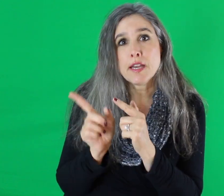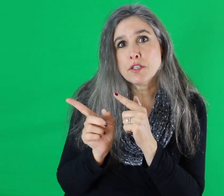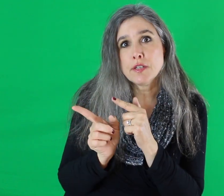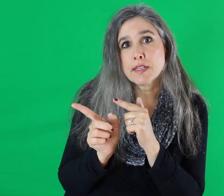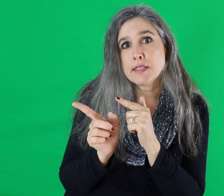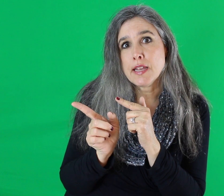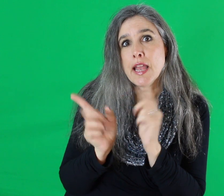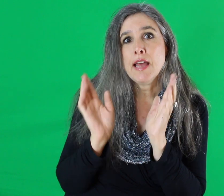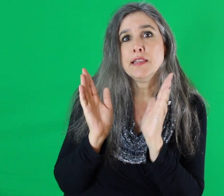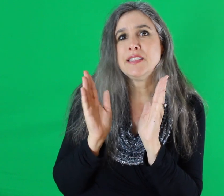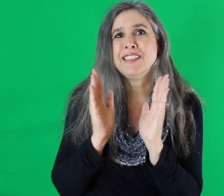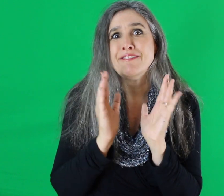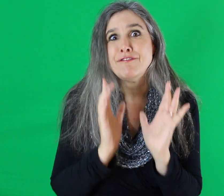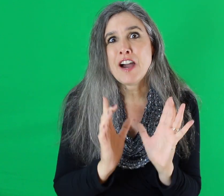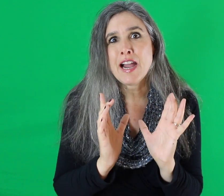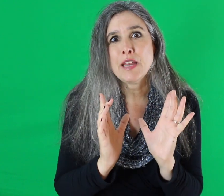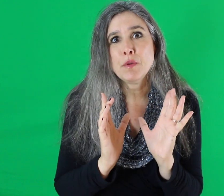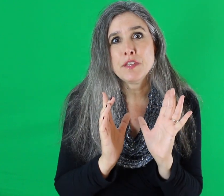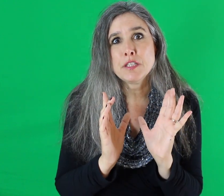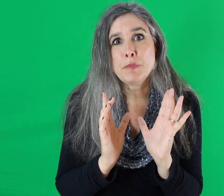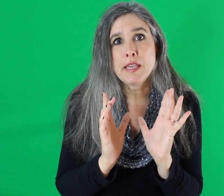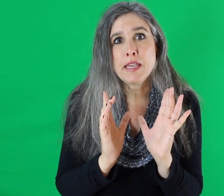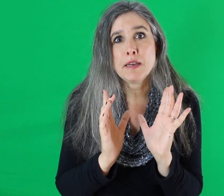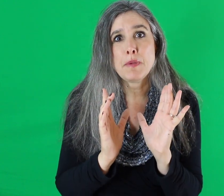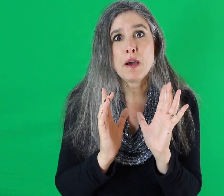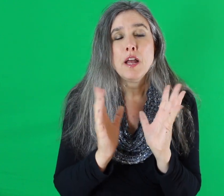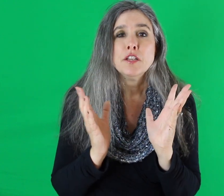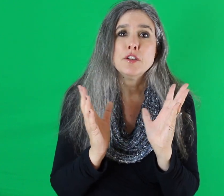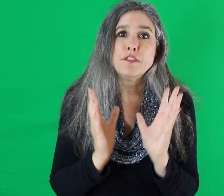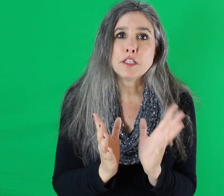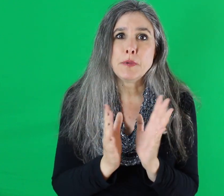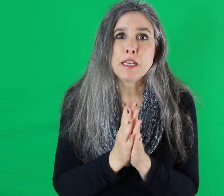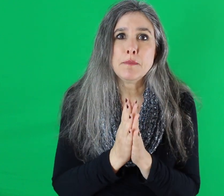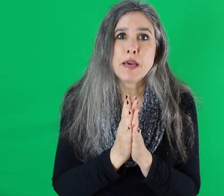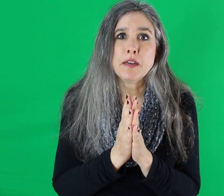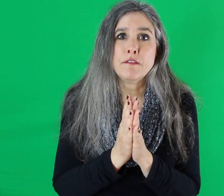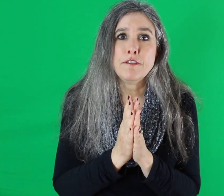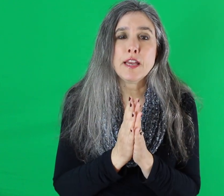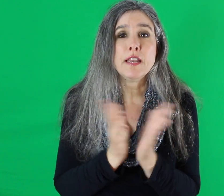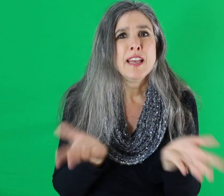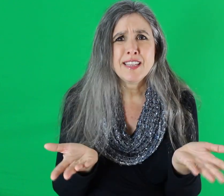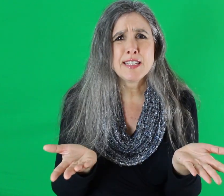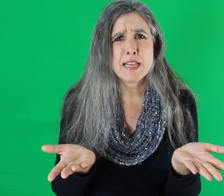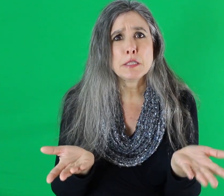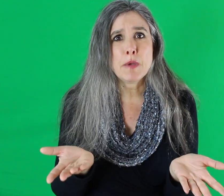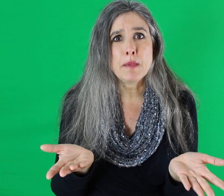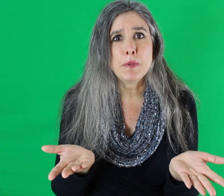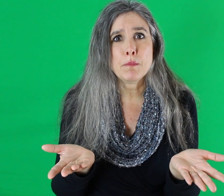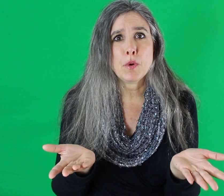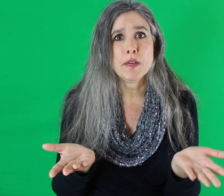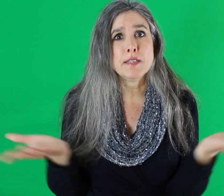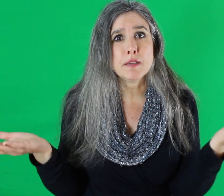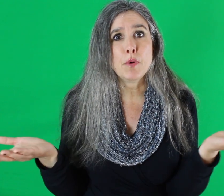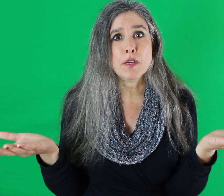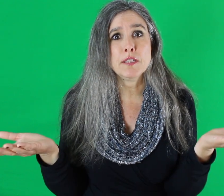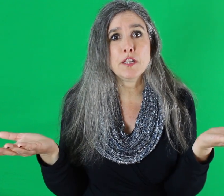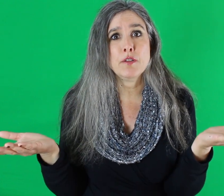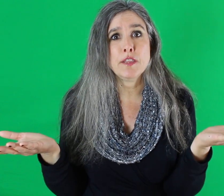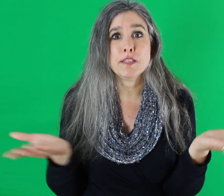that's our next thing. Let's define what they're speaking about. So if they're speaking about an event, the dates might be important. It's important to know that the